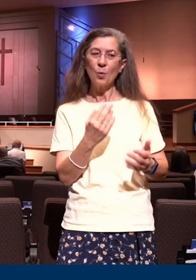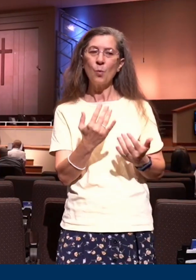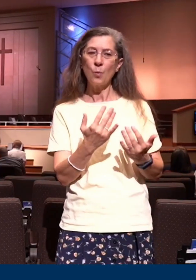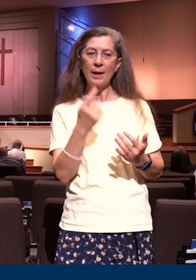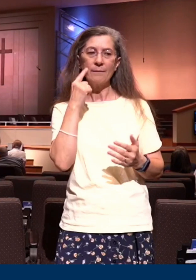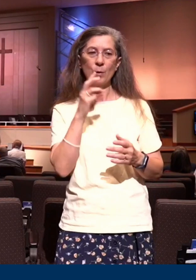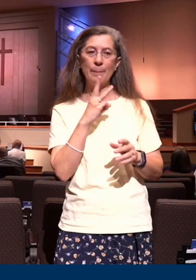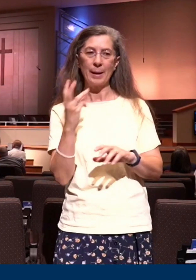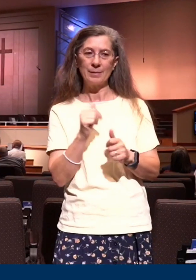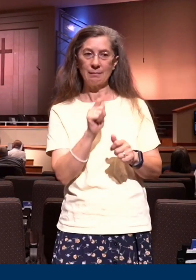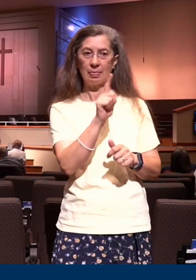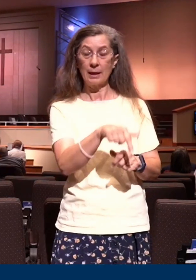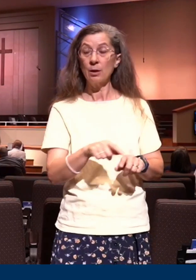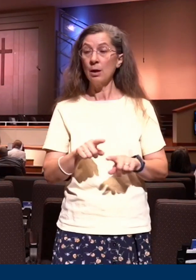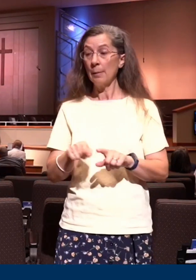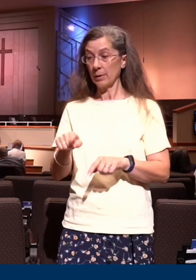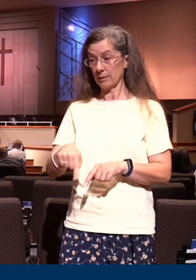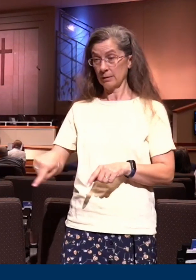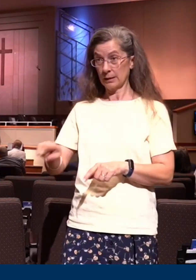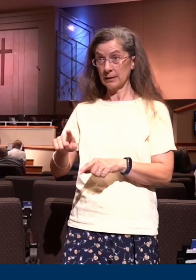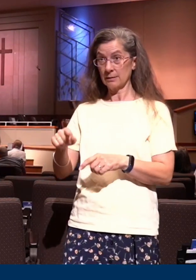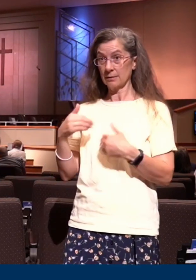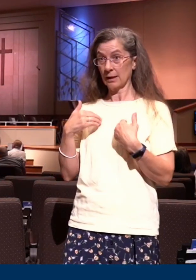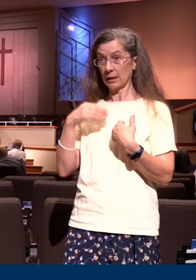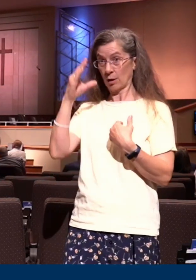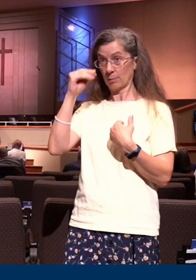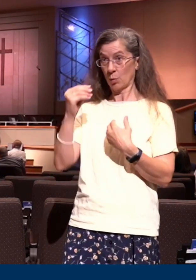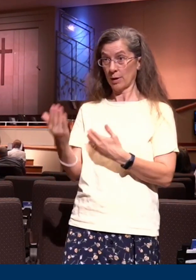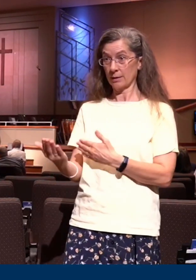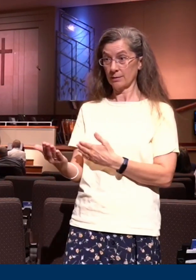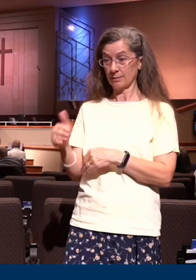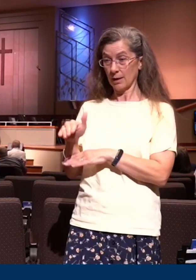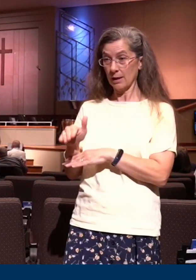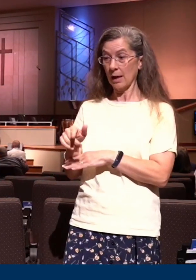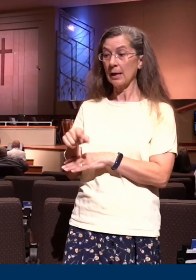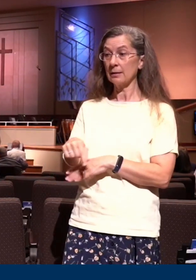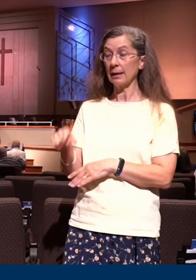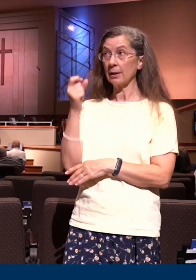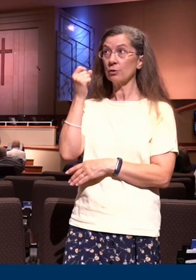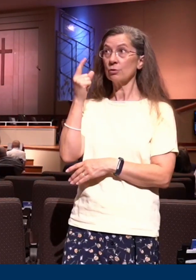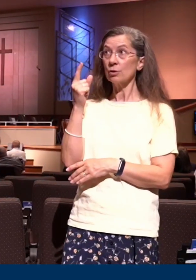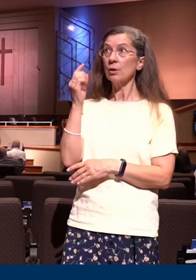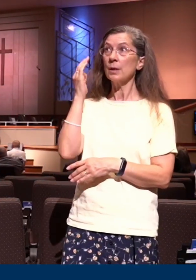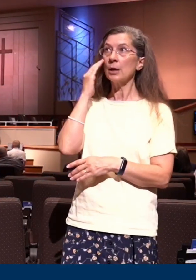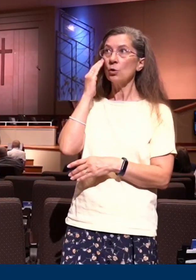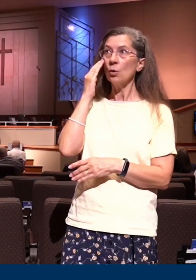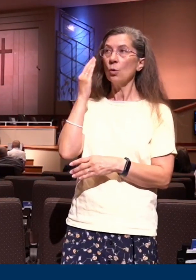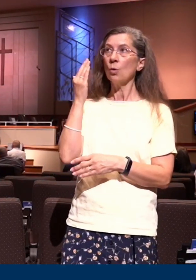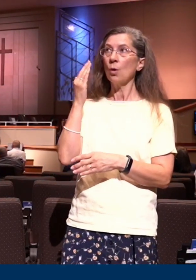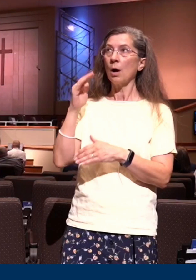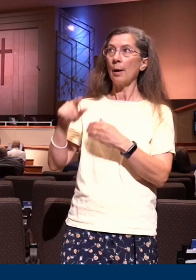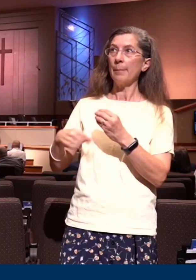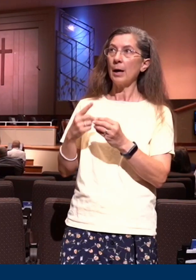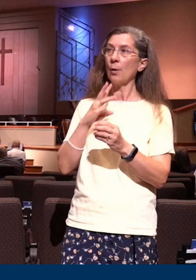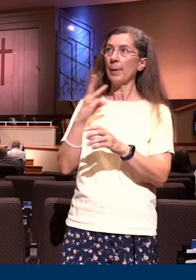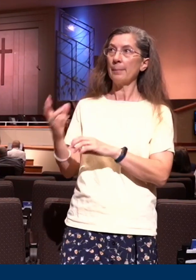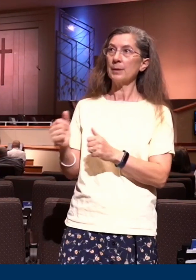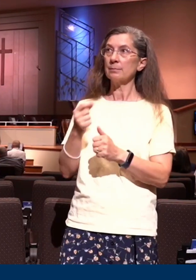But they answered very well and they said, this is our testimony and we're doing this because Jesus died for us and